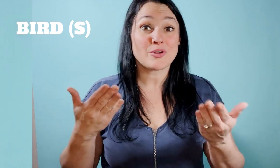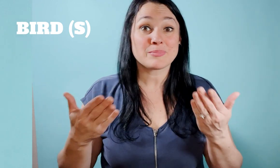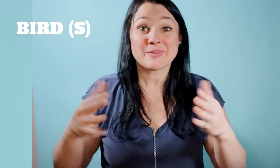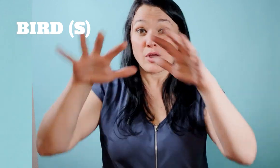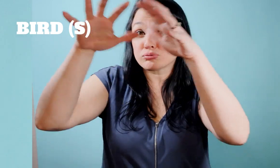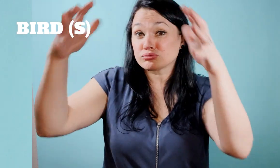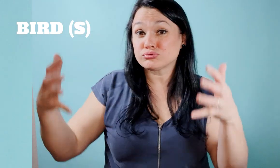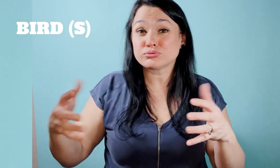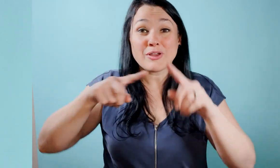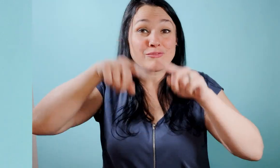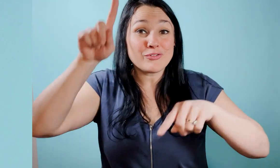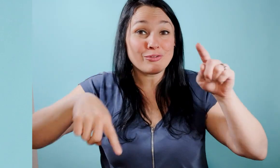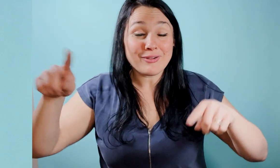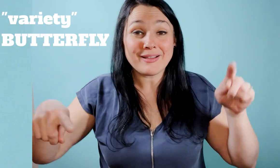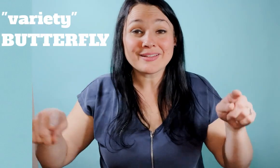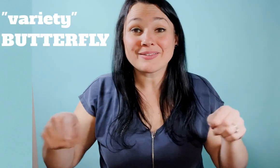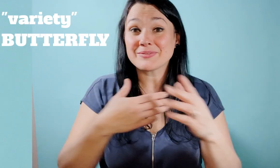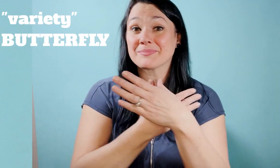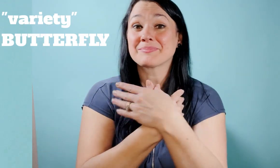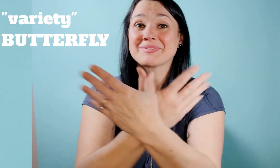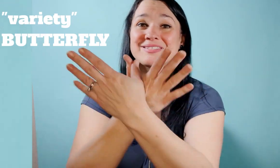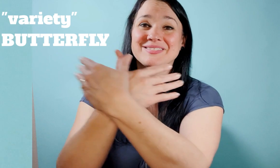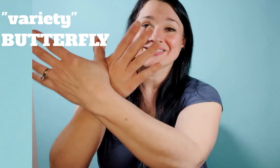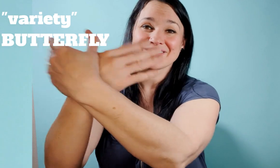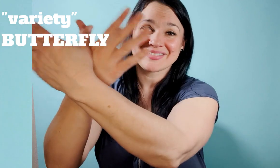probably you'd have a big old container filled with a variety of butterflies butterflies